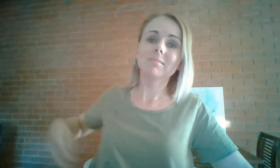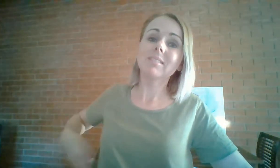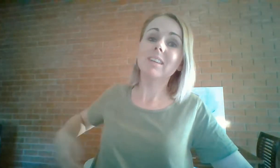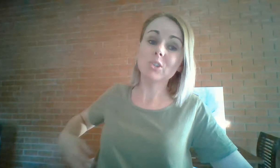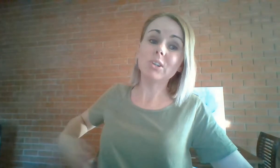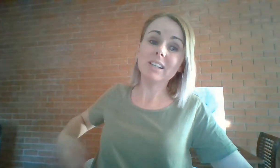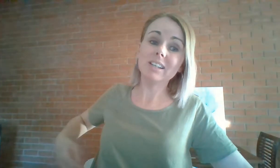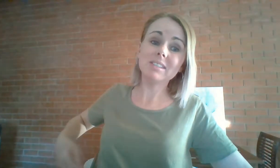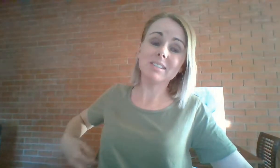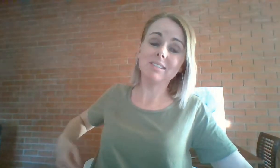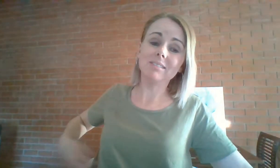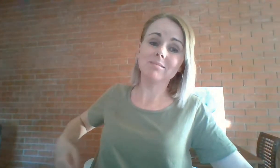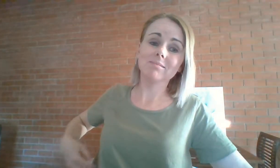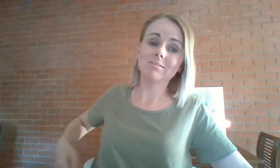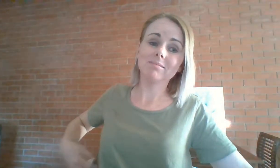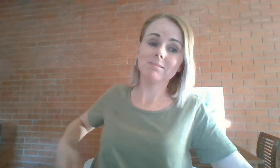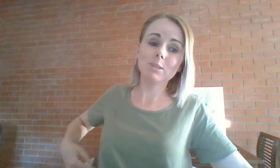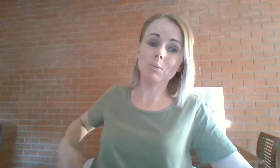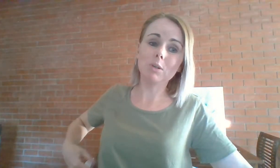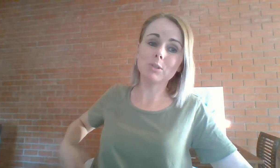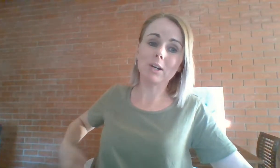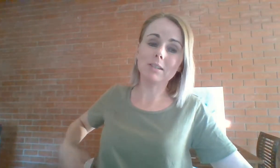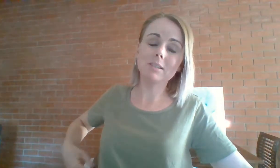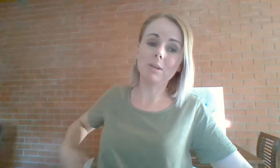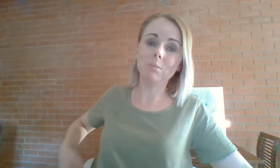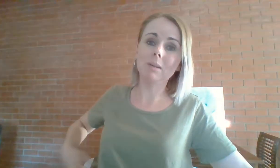And truly listen to what it's trying to tell me.